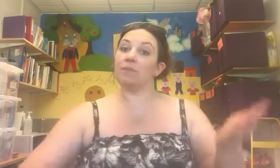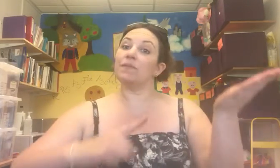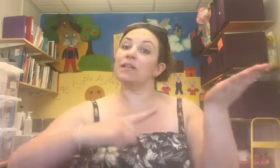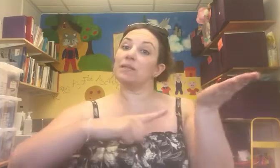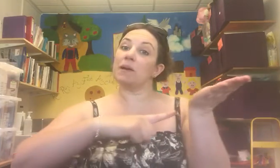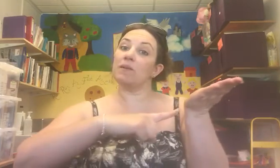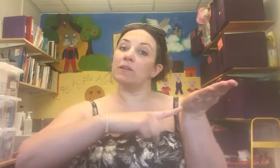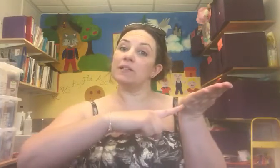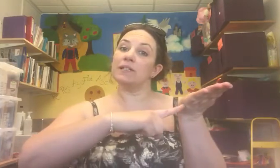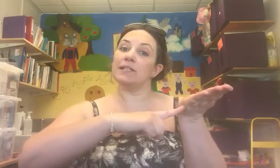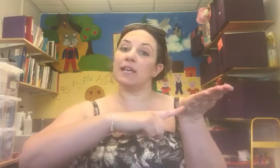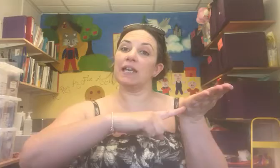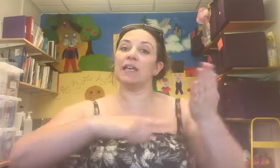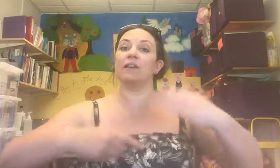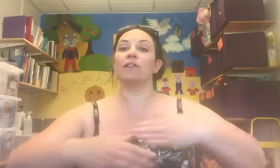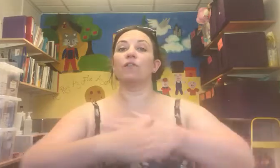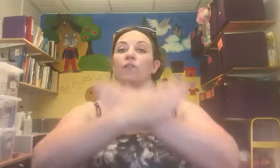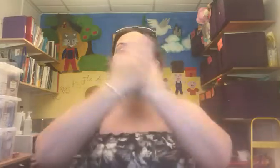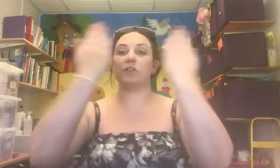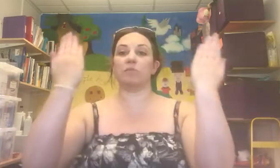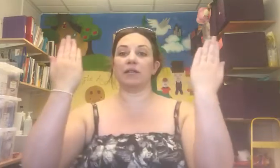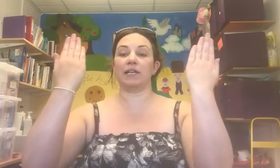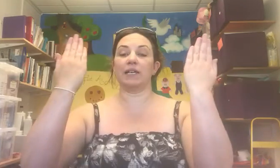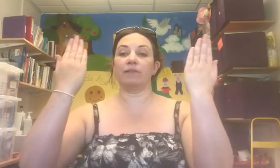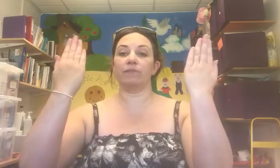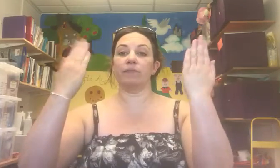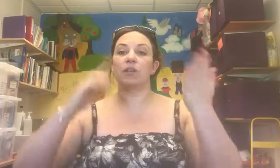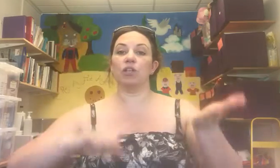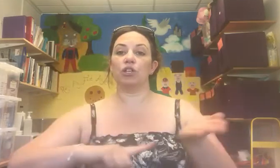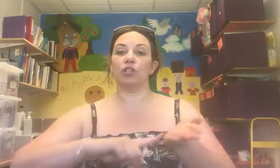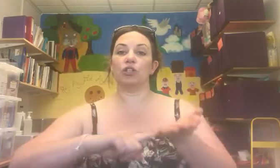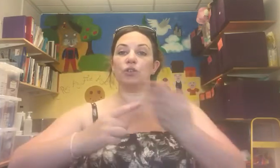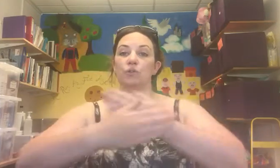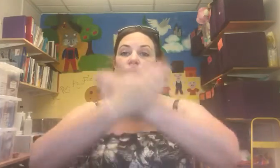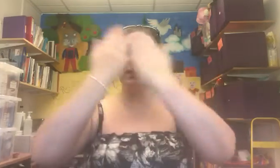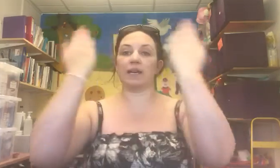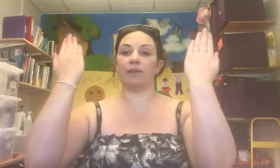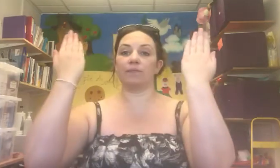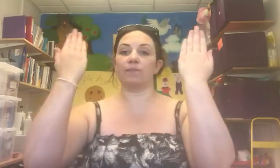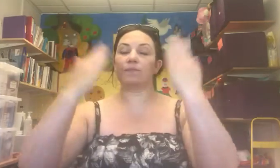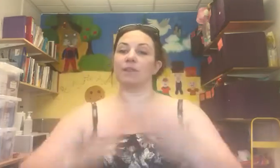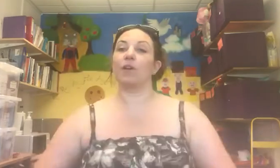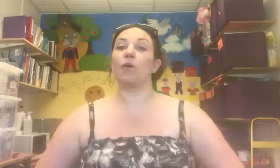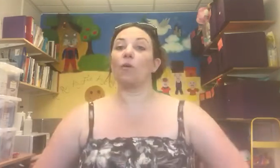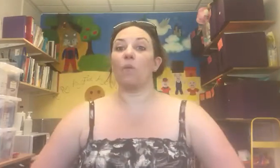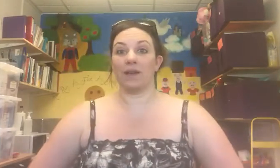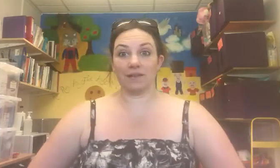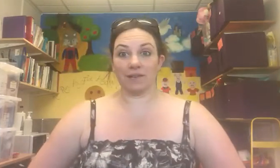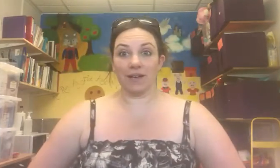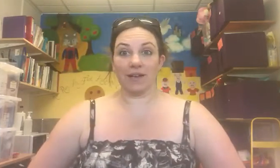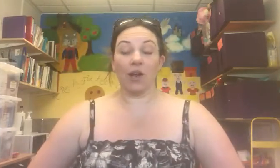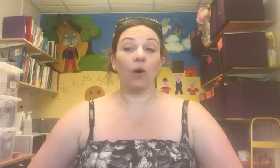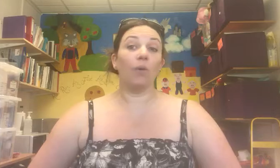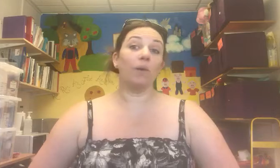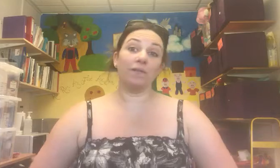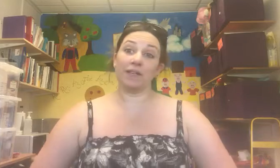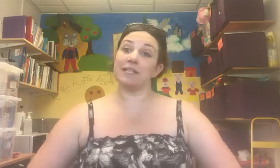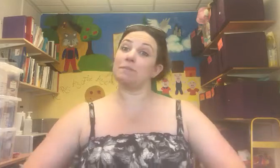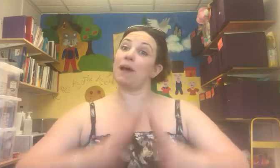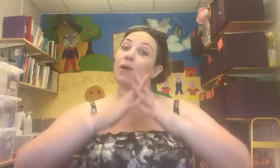we fingerspell T followed by day. Tuesday. Wednesday, we fingerspell